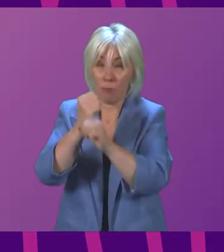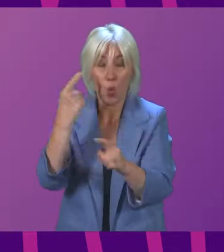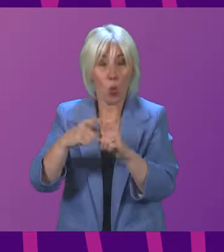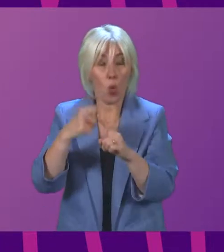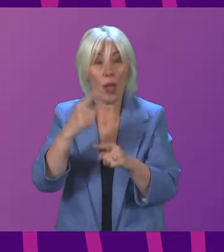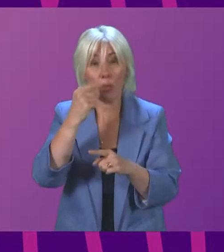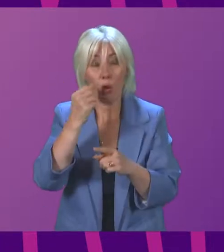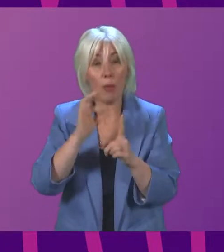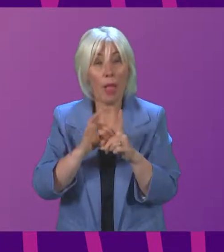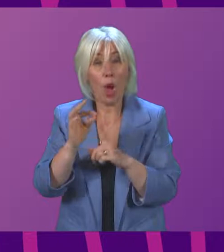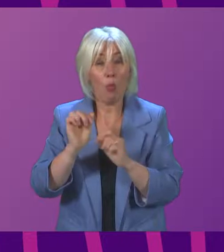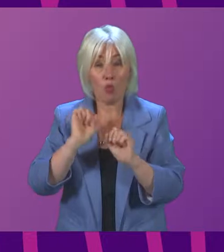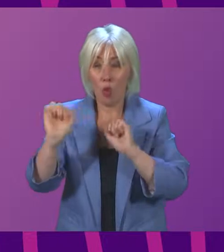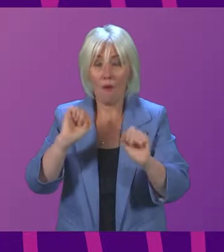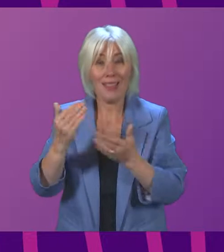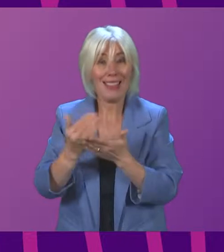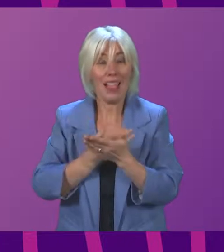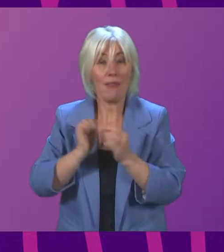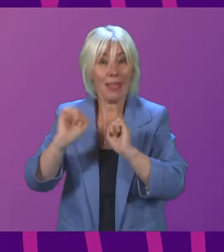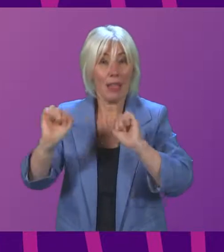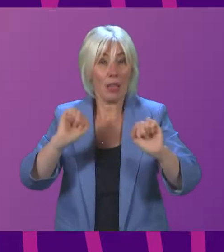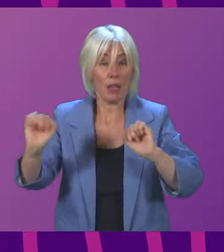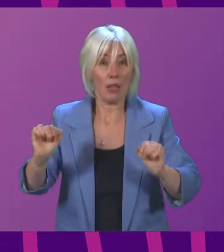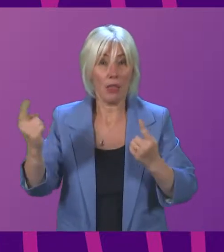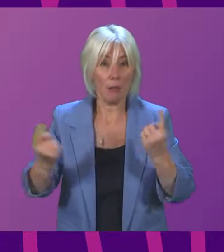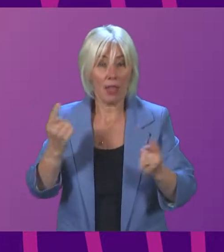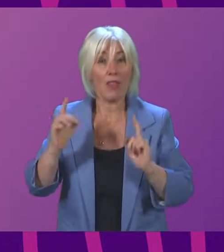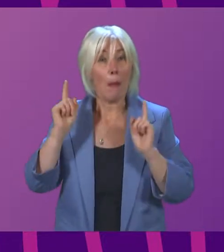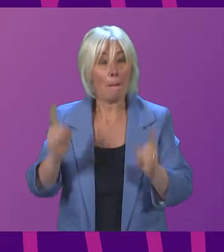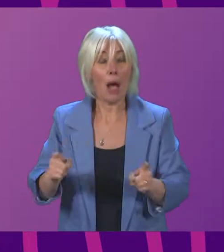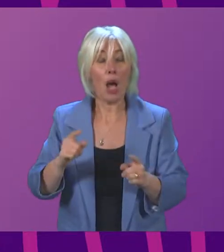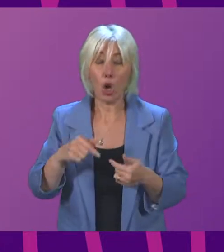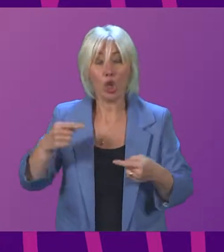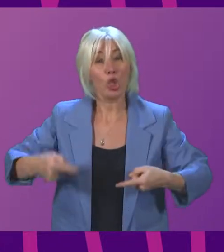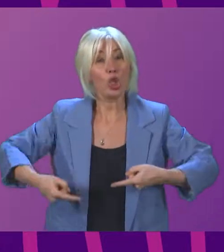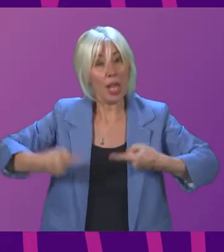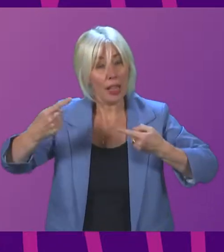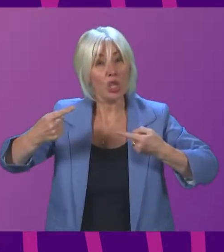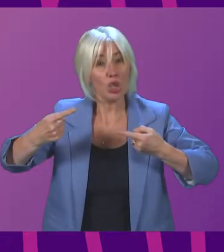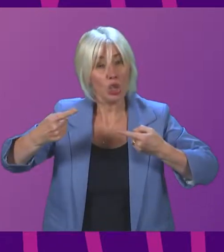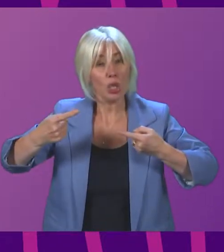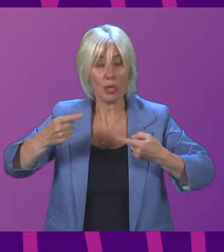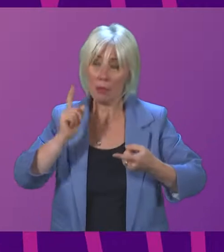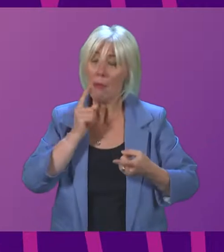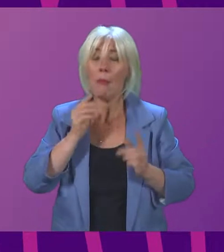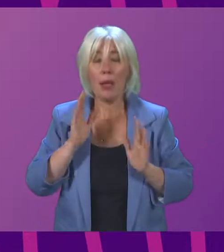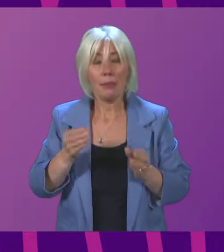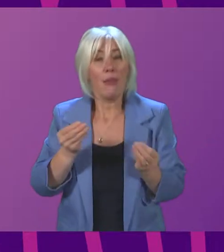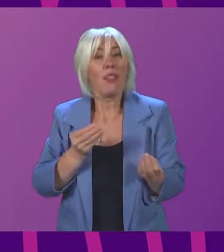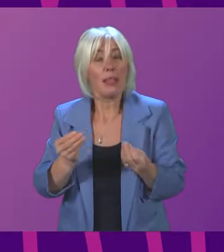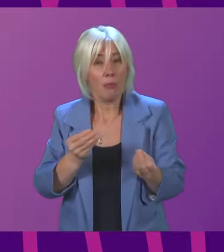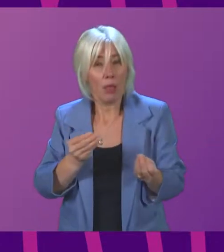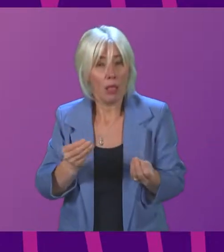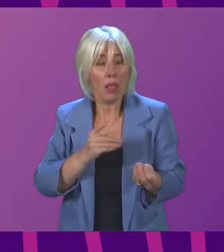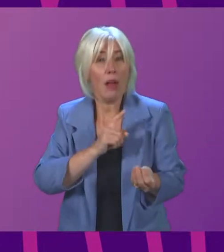the safety of them and others within the home. But we do recognise, because of these challenges, that people need a bit of flexibility. And that's why